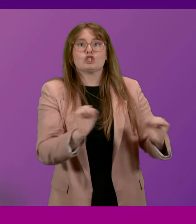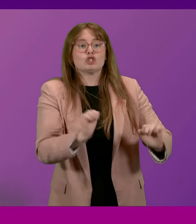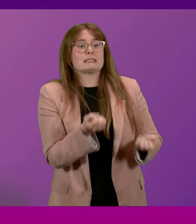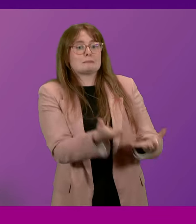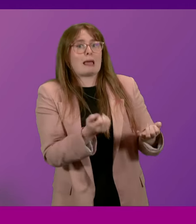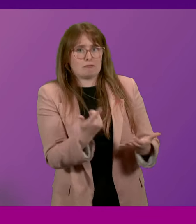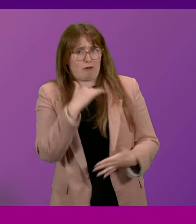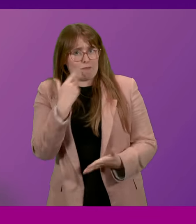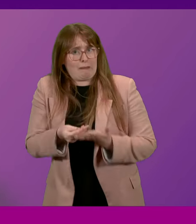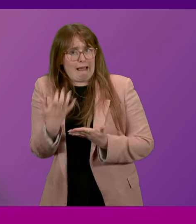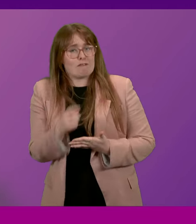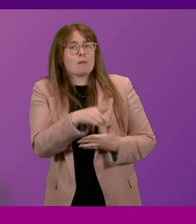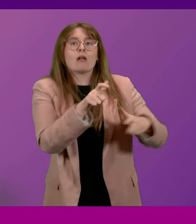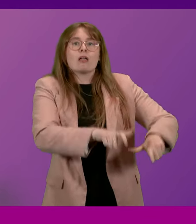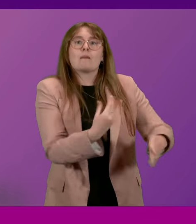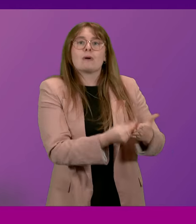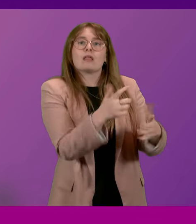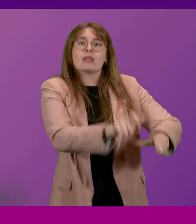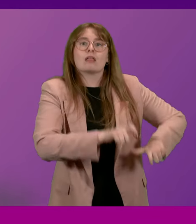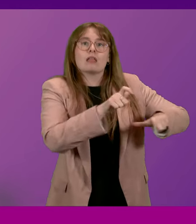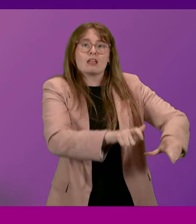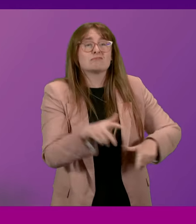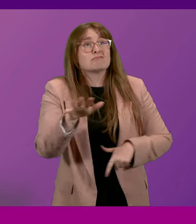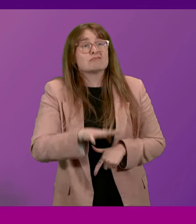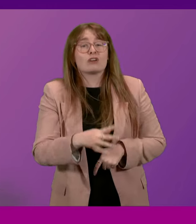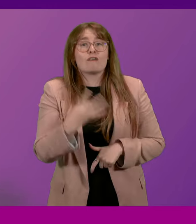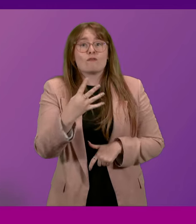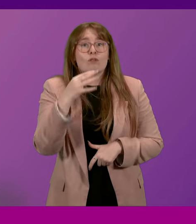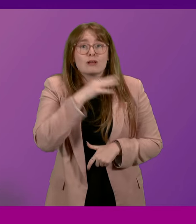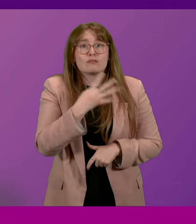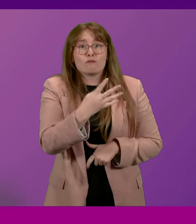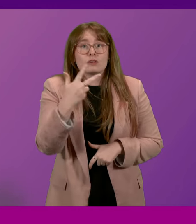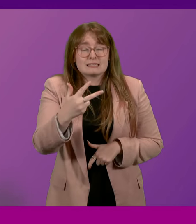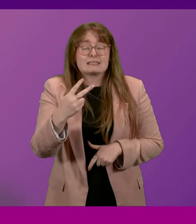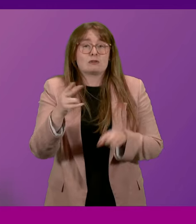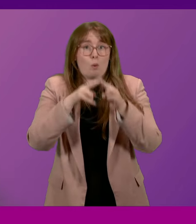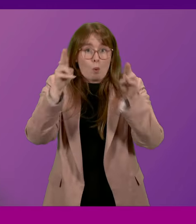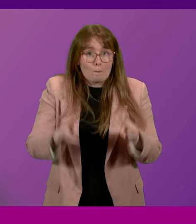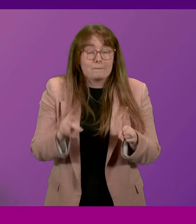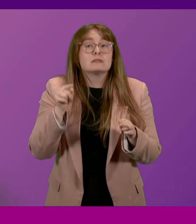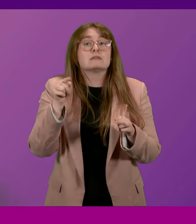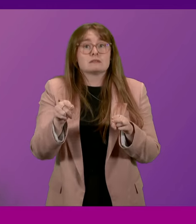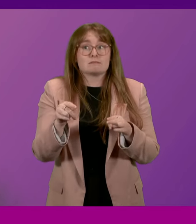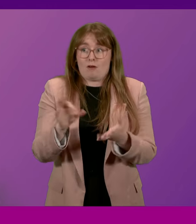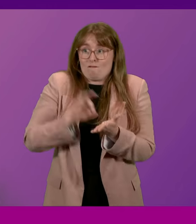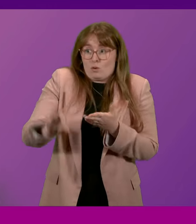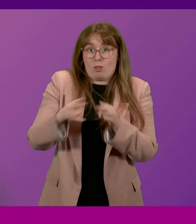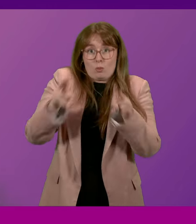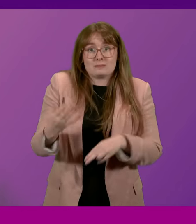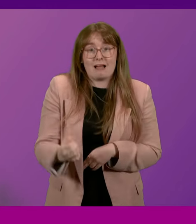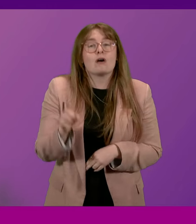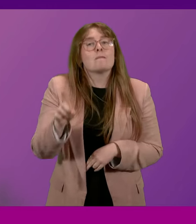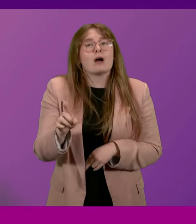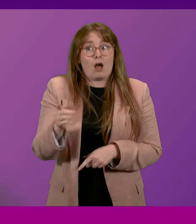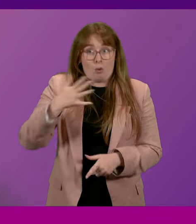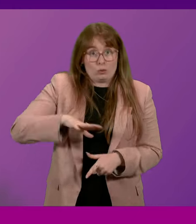there was an average of 5,448 affordable homes. Now, just so that everybody